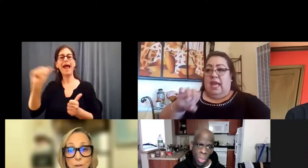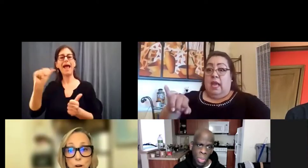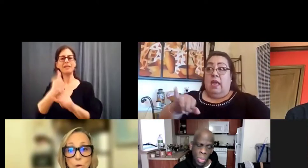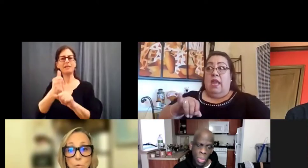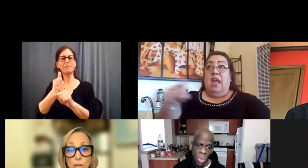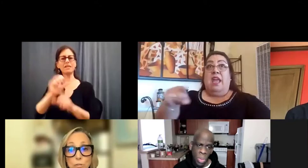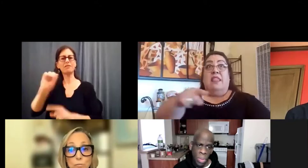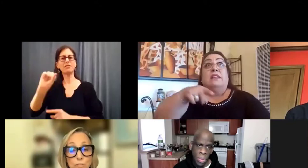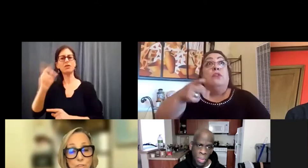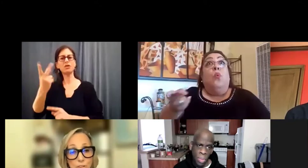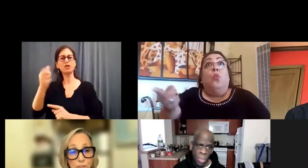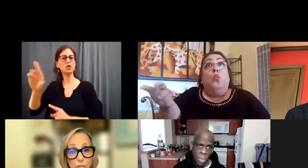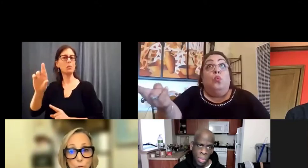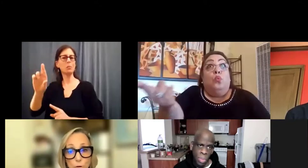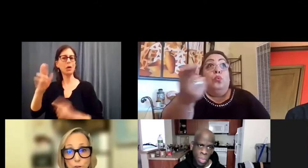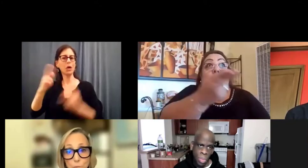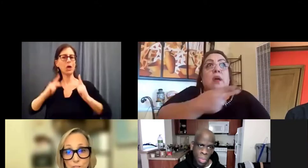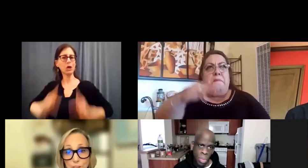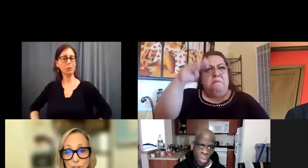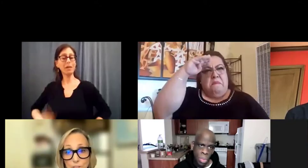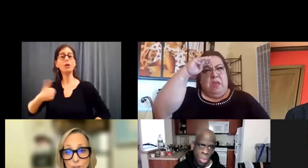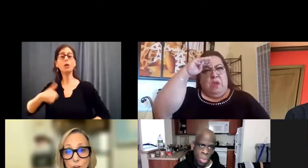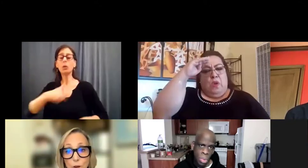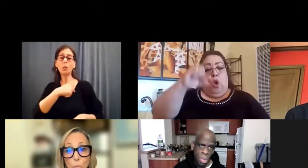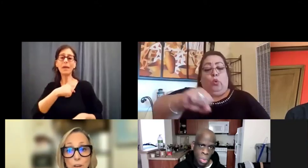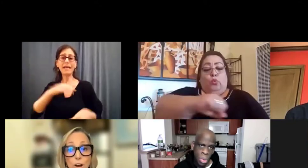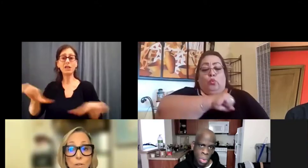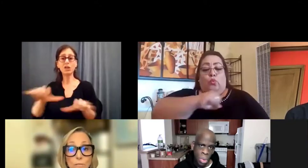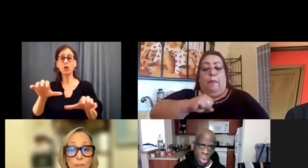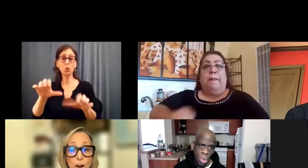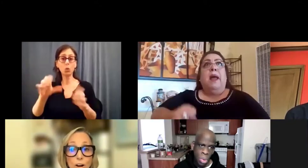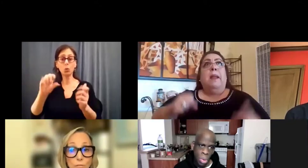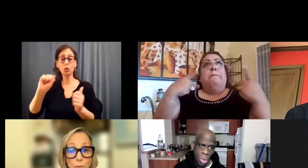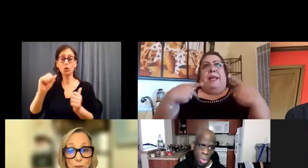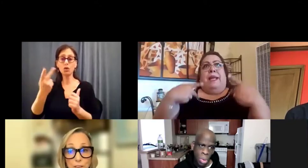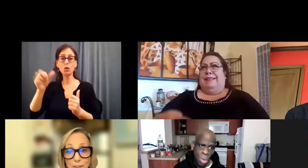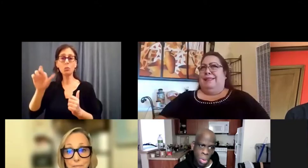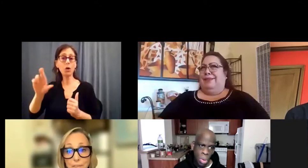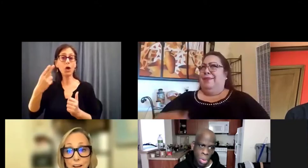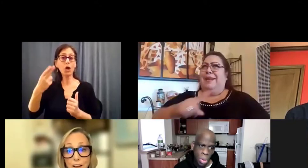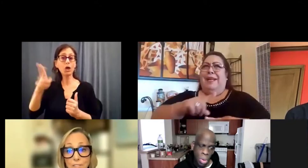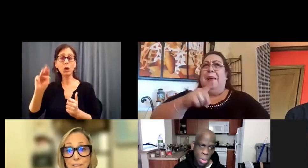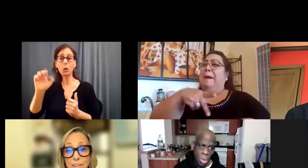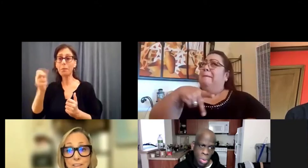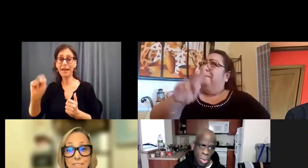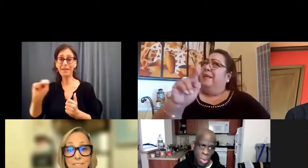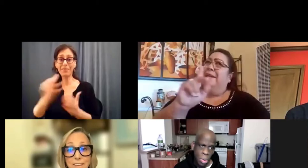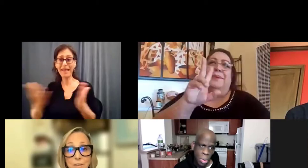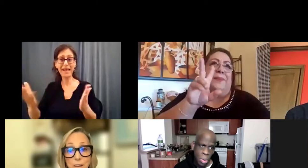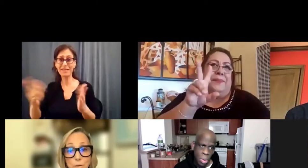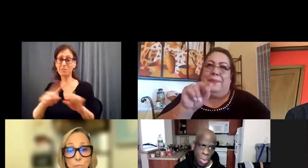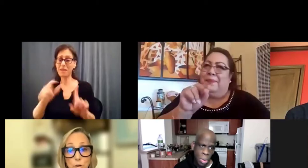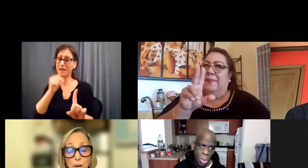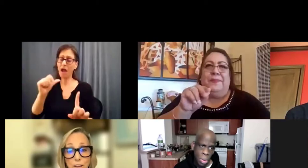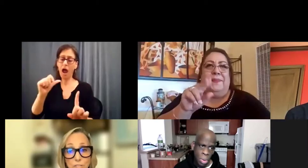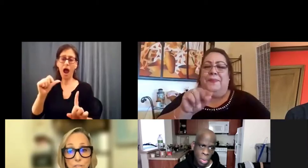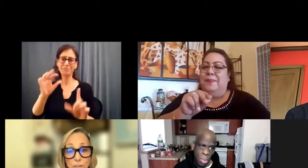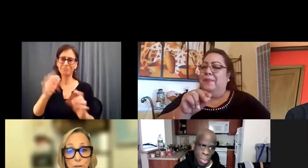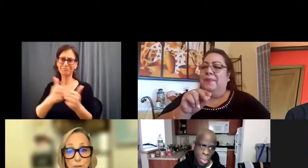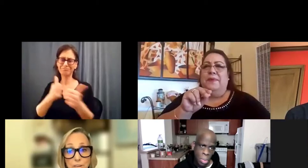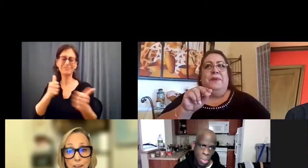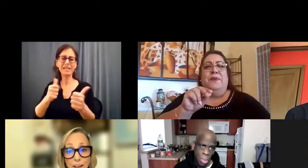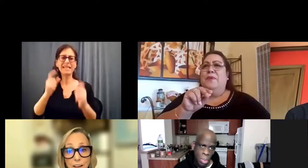And while we do physically super human things, we are far from it. I think it's 10 times more